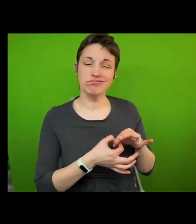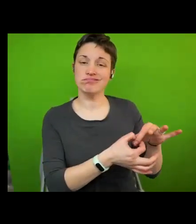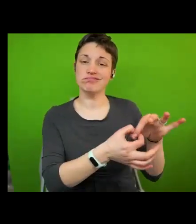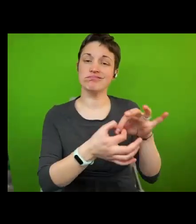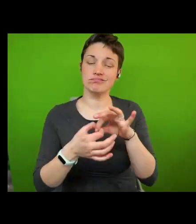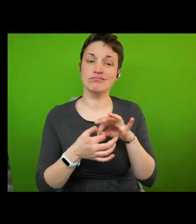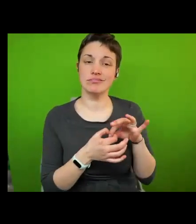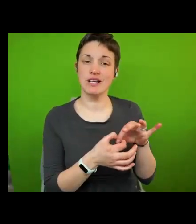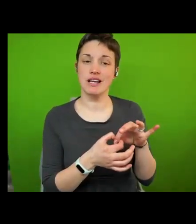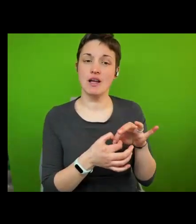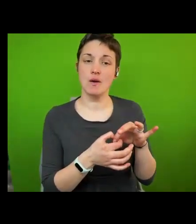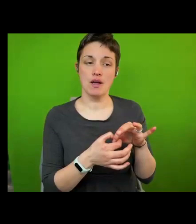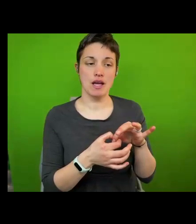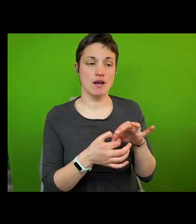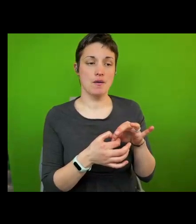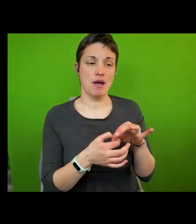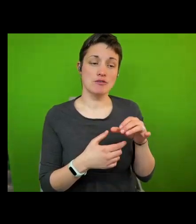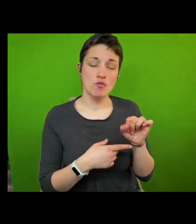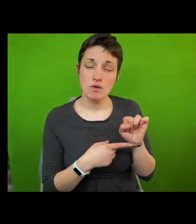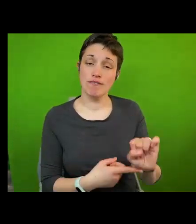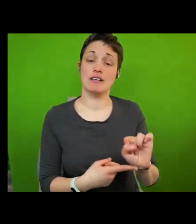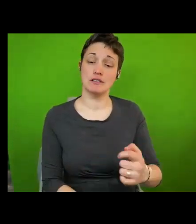in defense of human rights